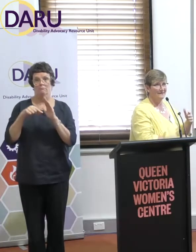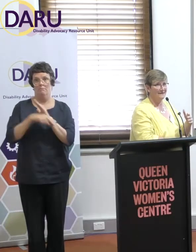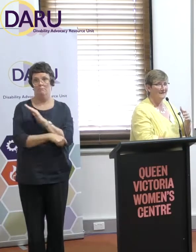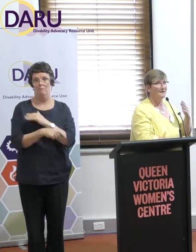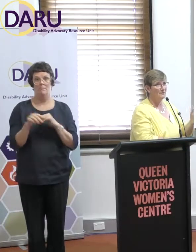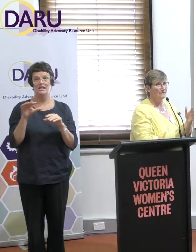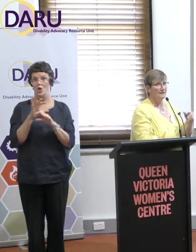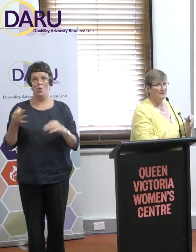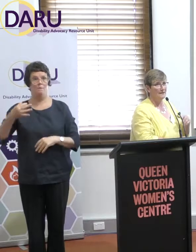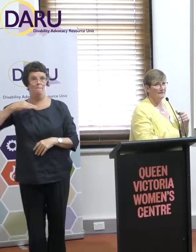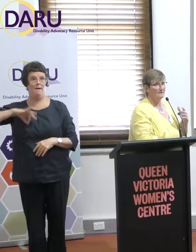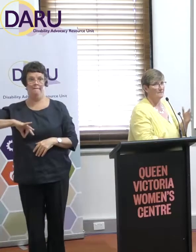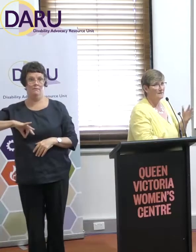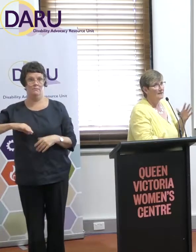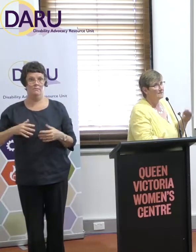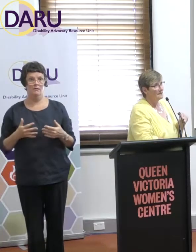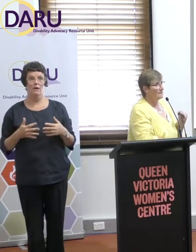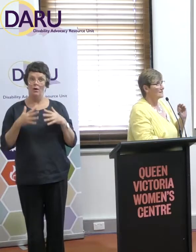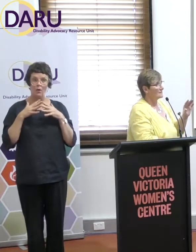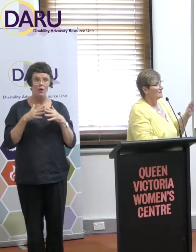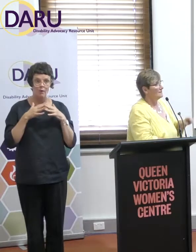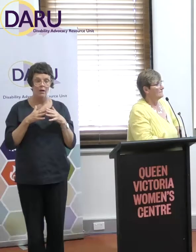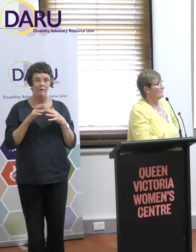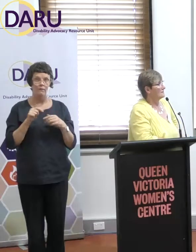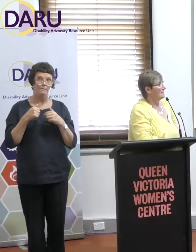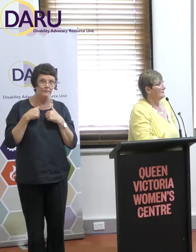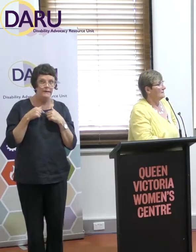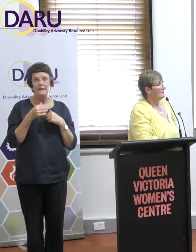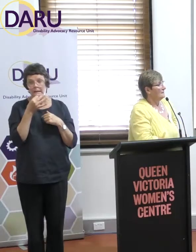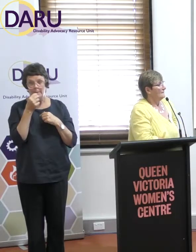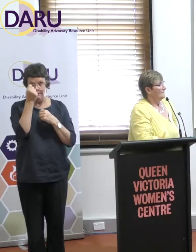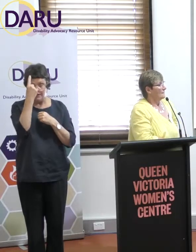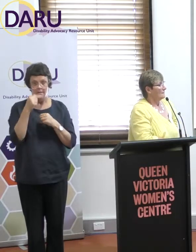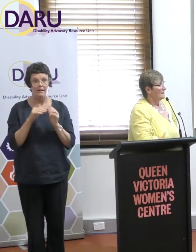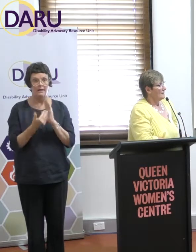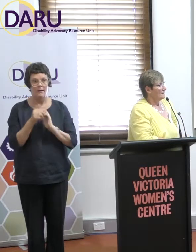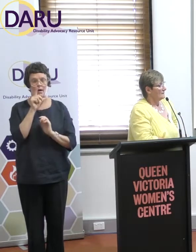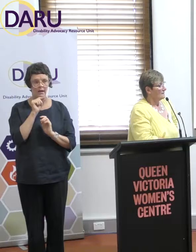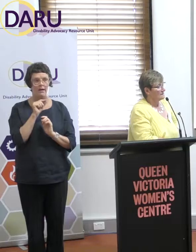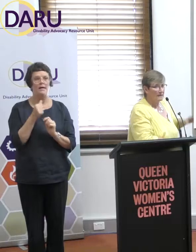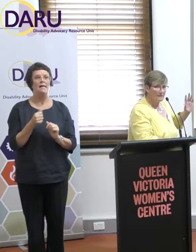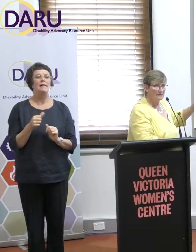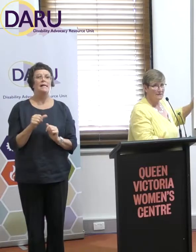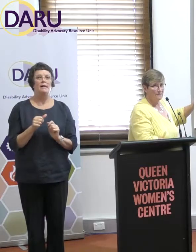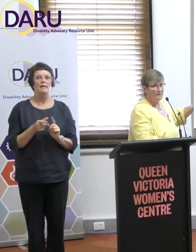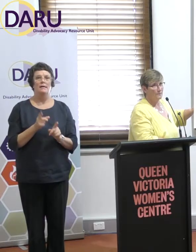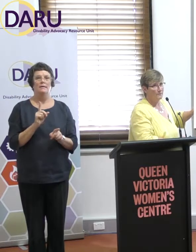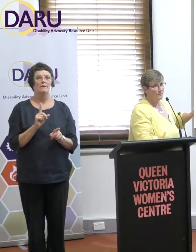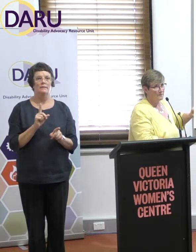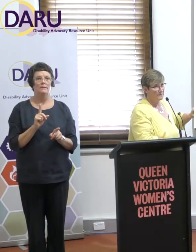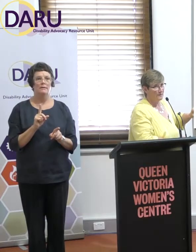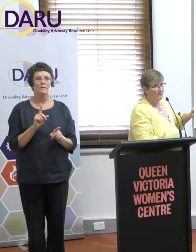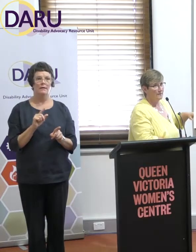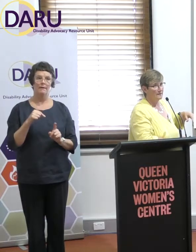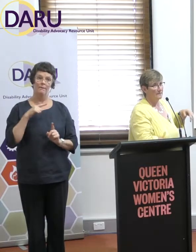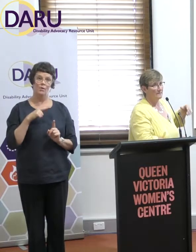So it's a useful thing to me now to have this little tiny bit of understanding that we can, because it makes this piece of work